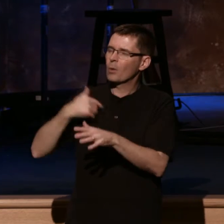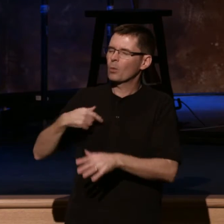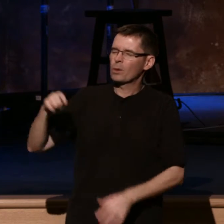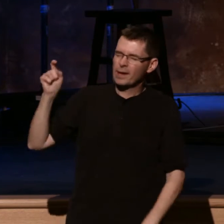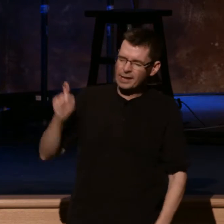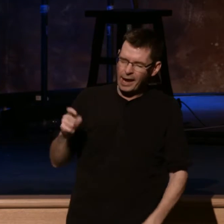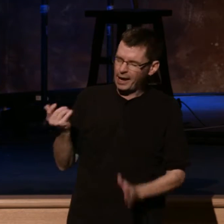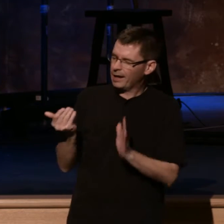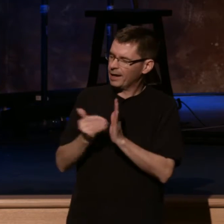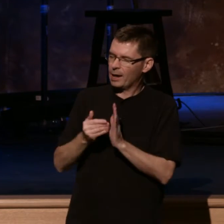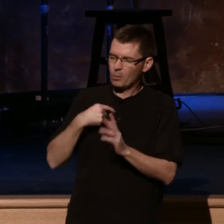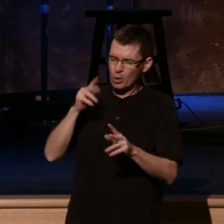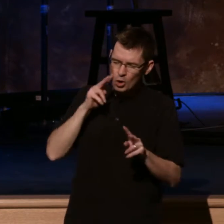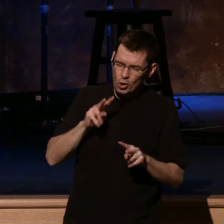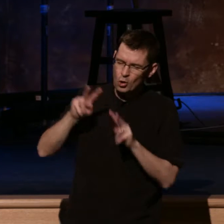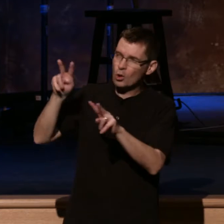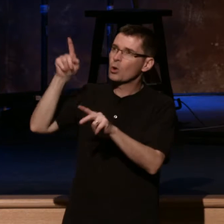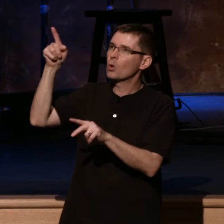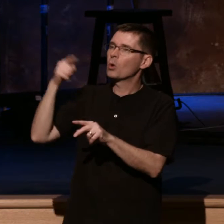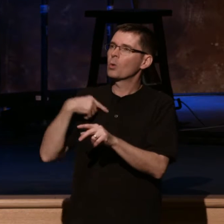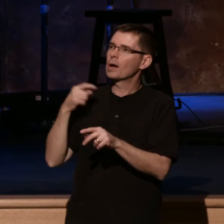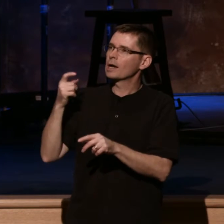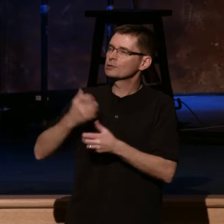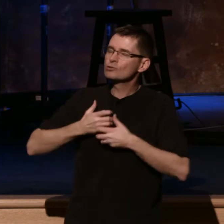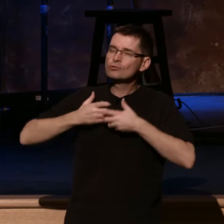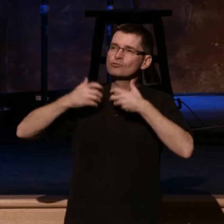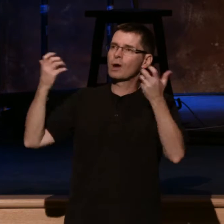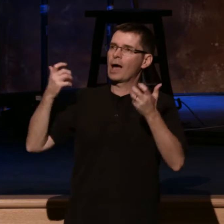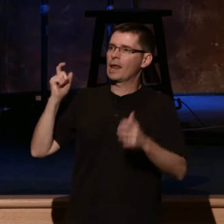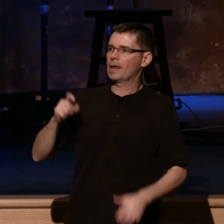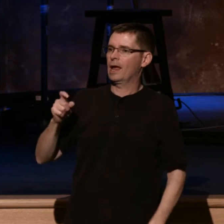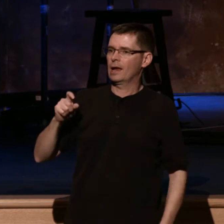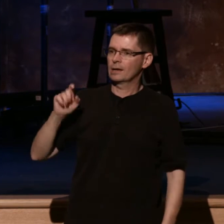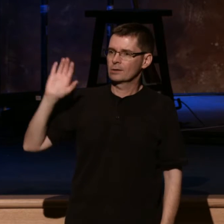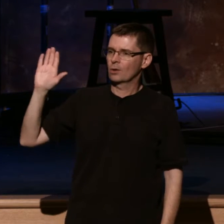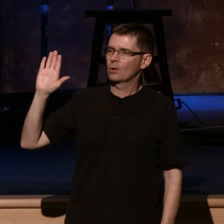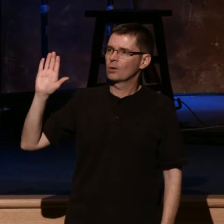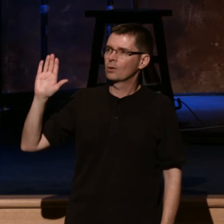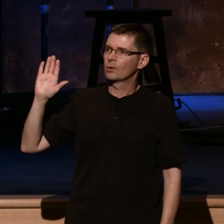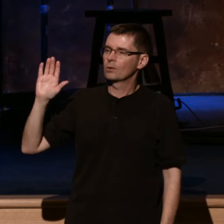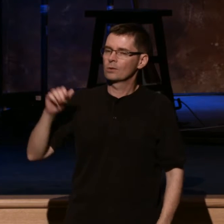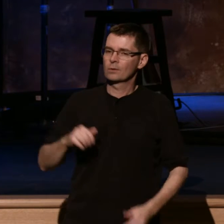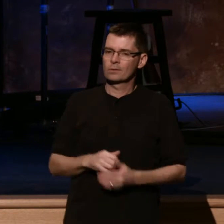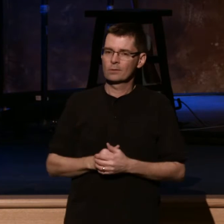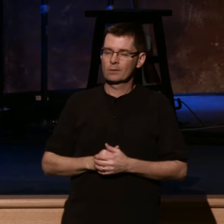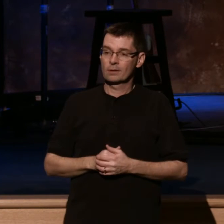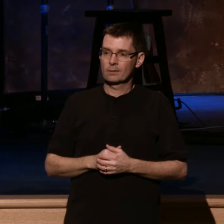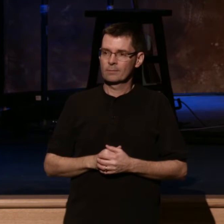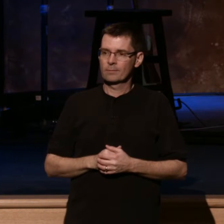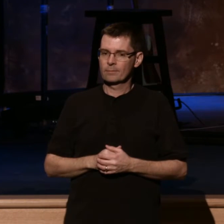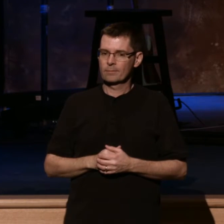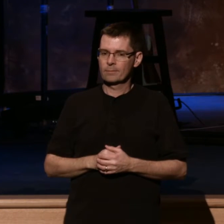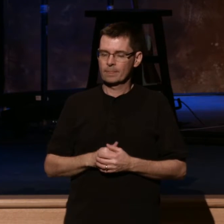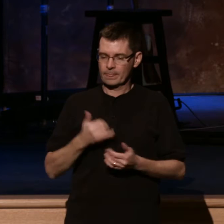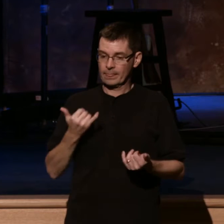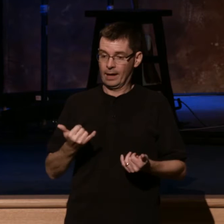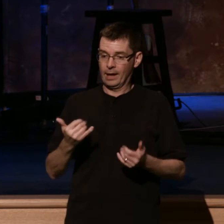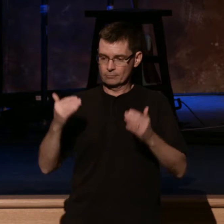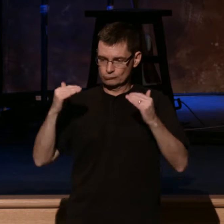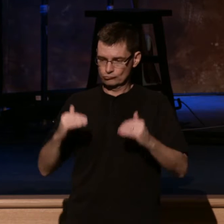We look to you. We cry out. And then I want you to pick up with me as we just move quickly at verse 10. And